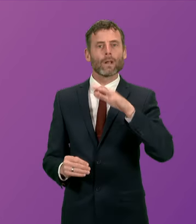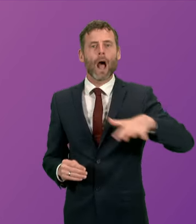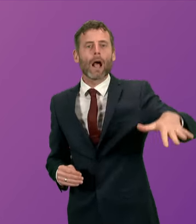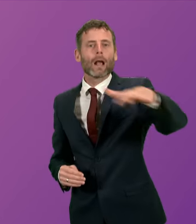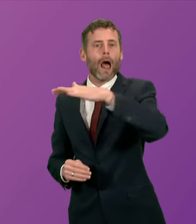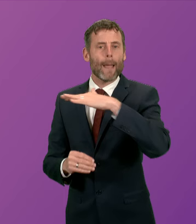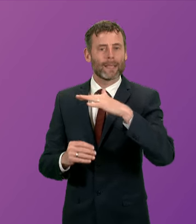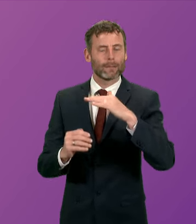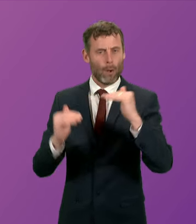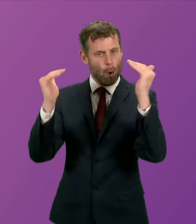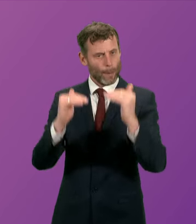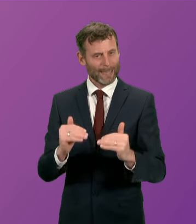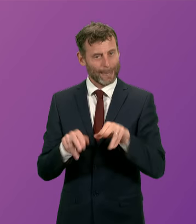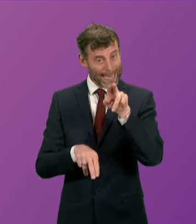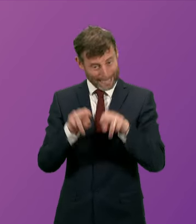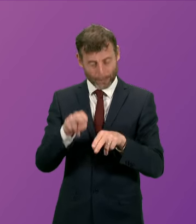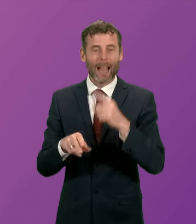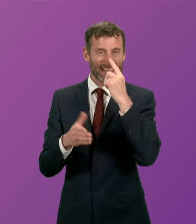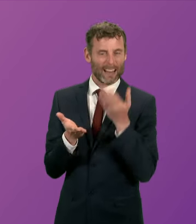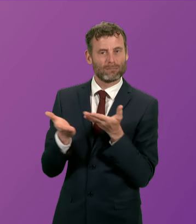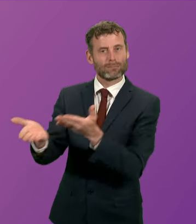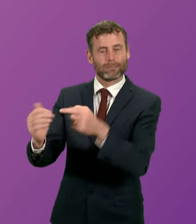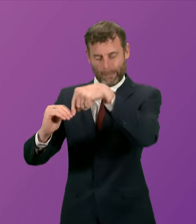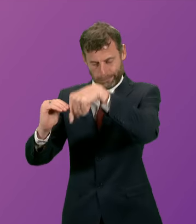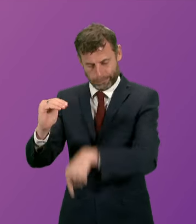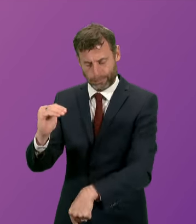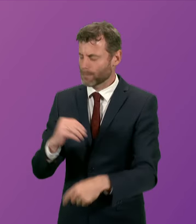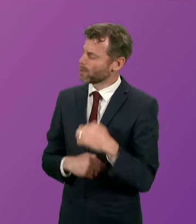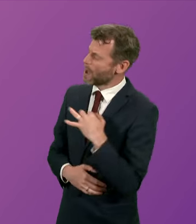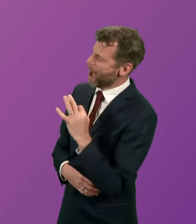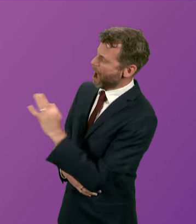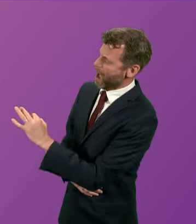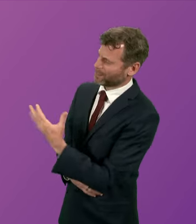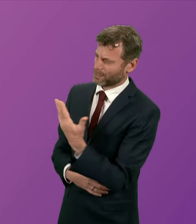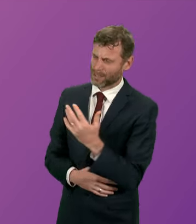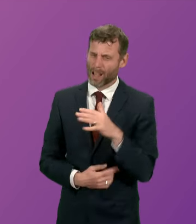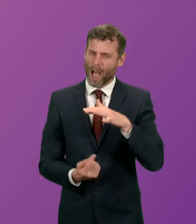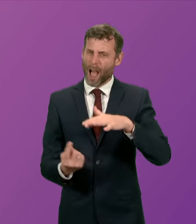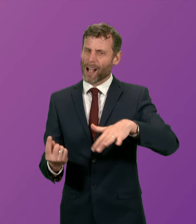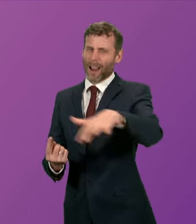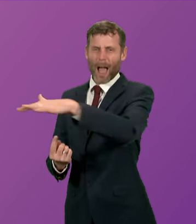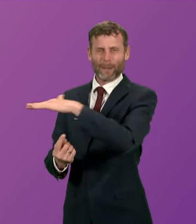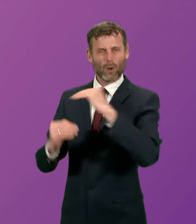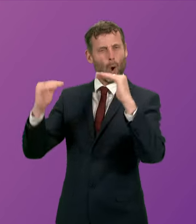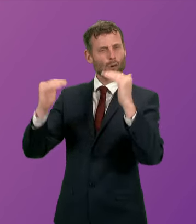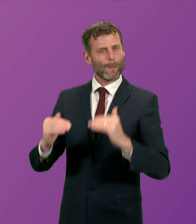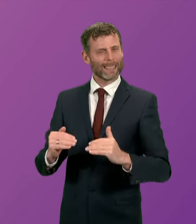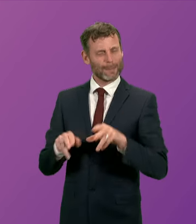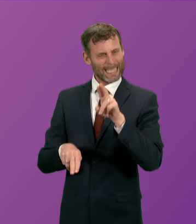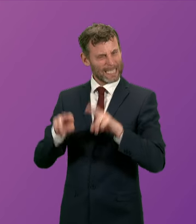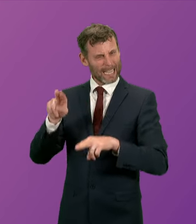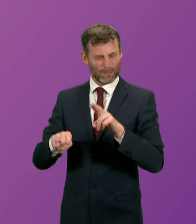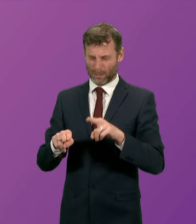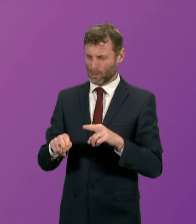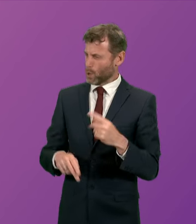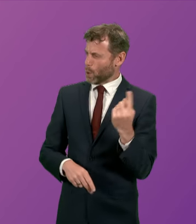how he thinks any climate-compatibility assessment will say it's okay to drill for new oil when global experts